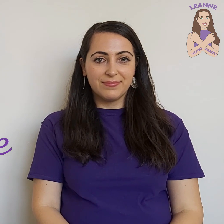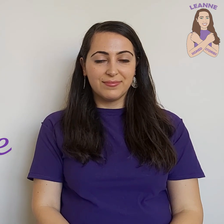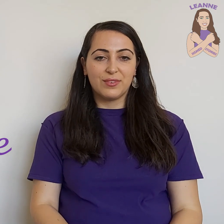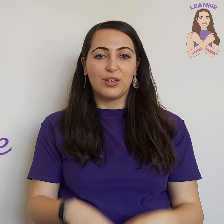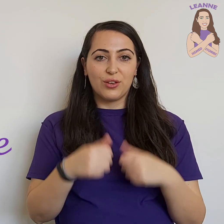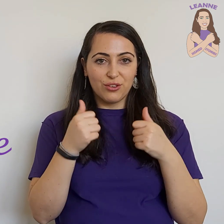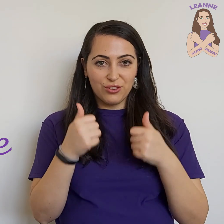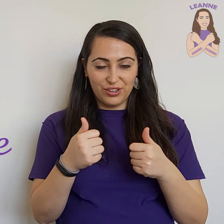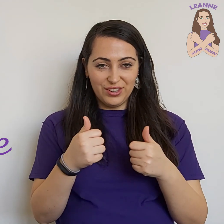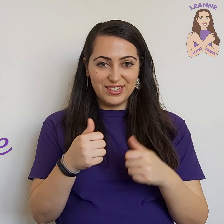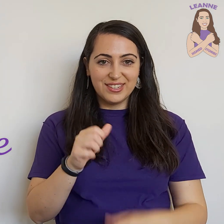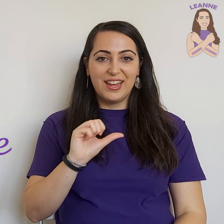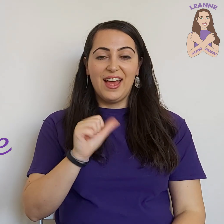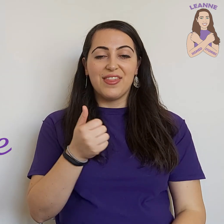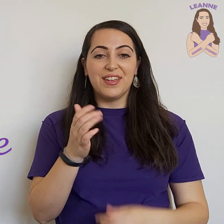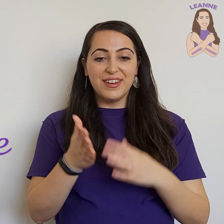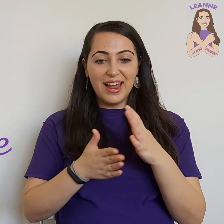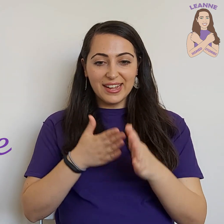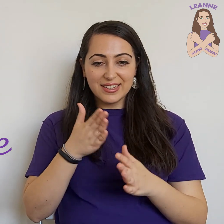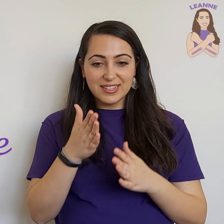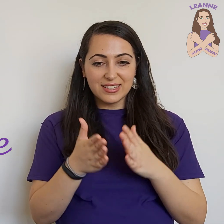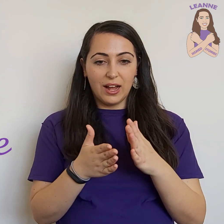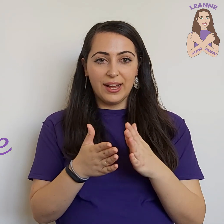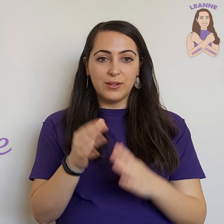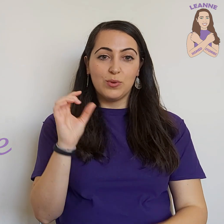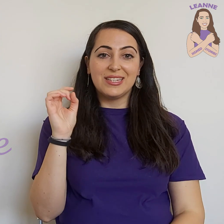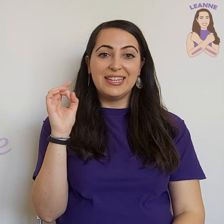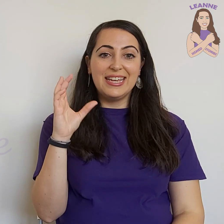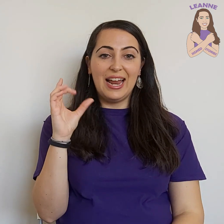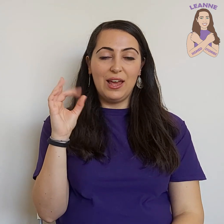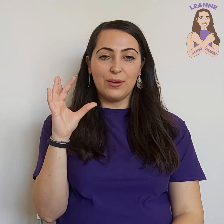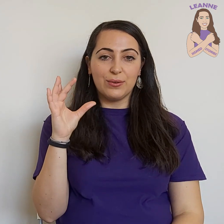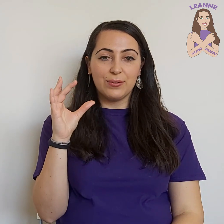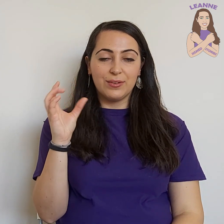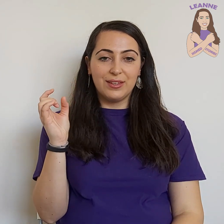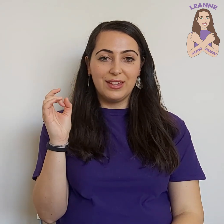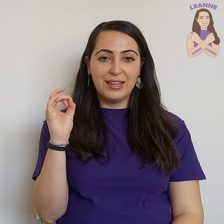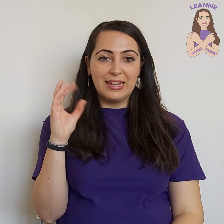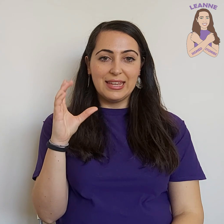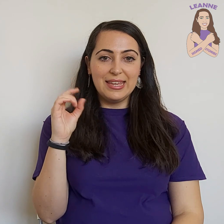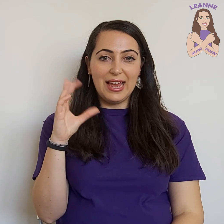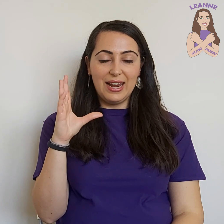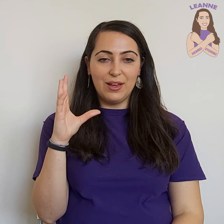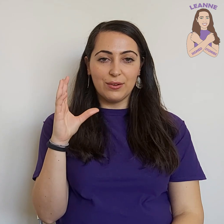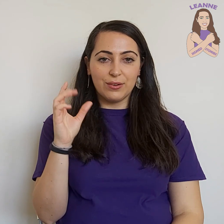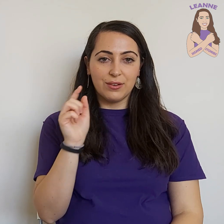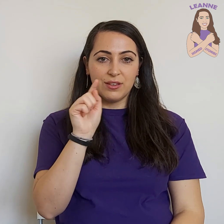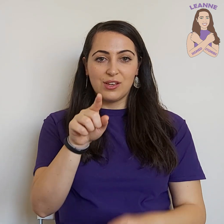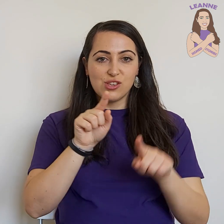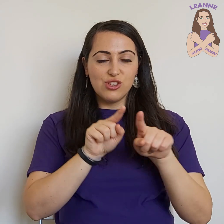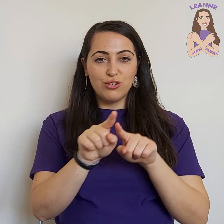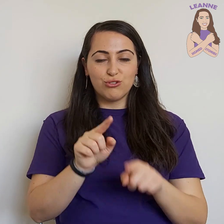Good. The next sign was yellow. Yellow. You try.